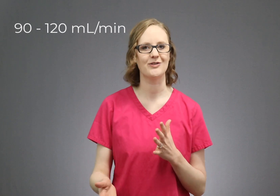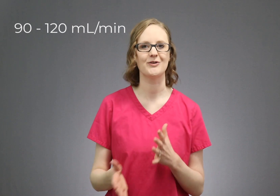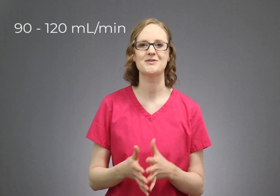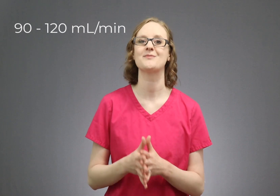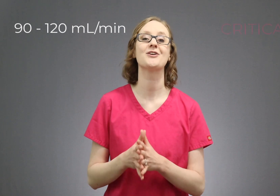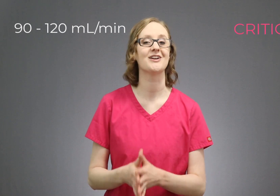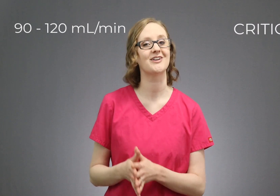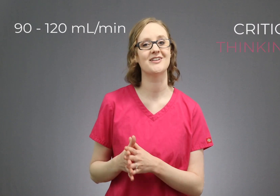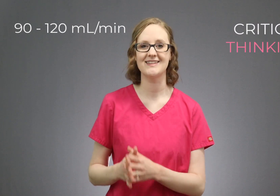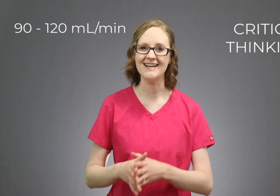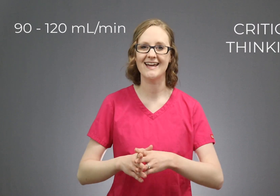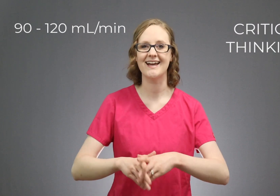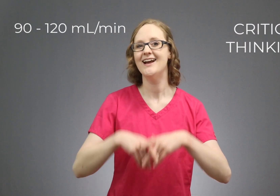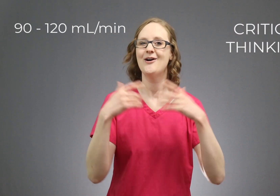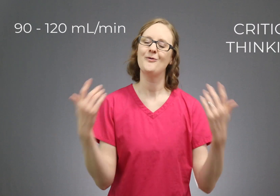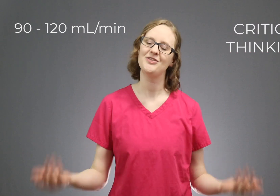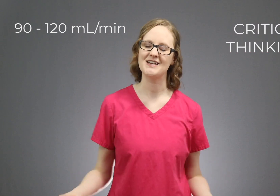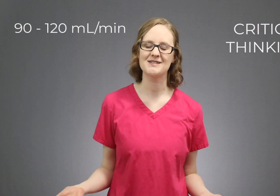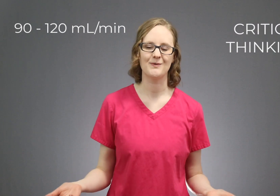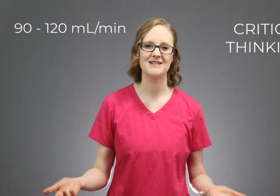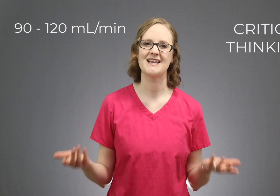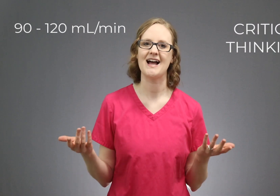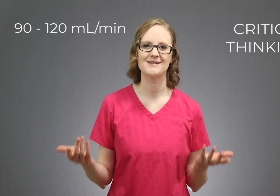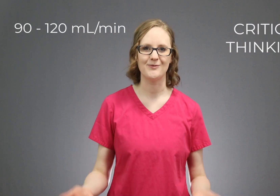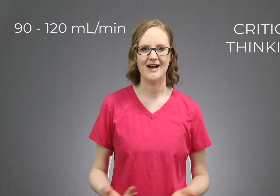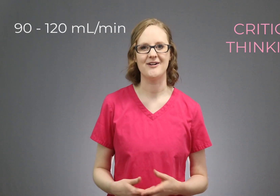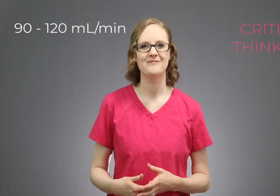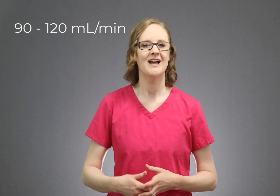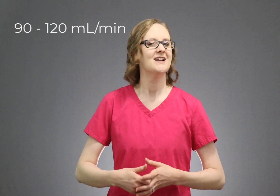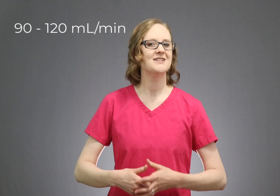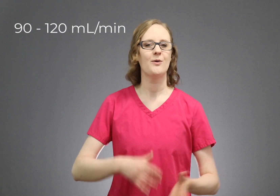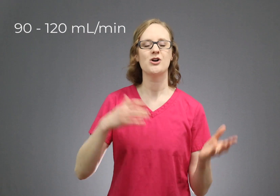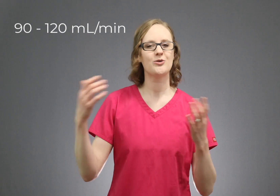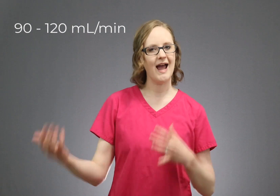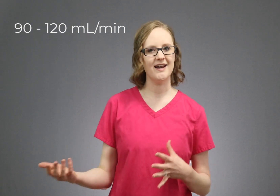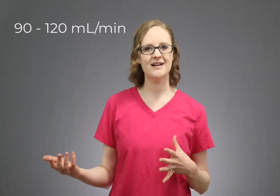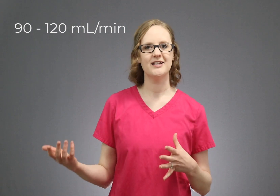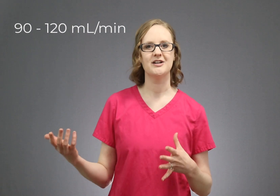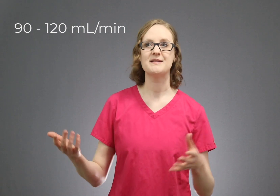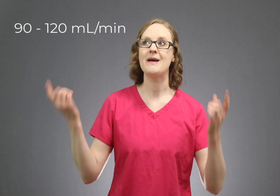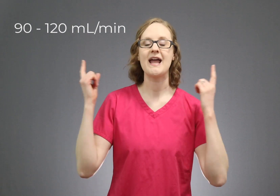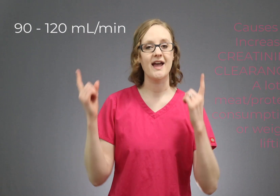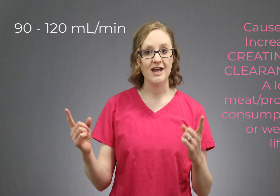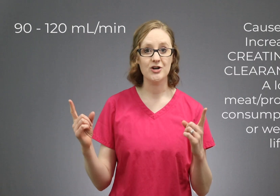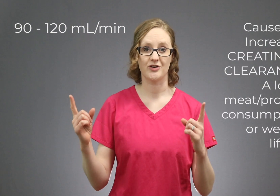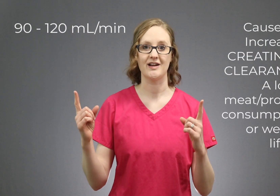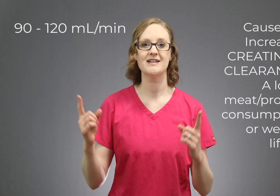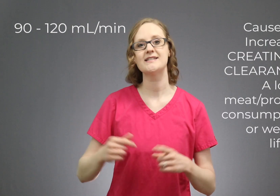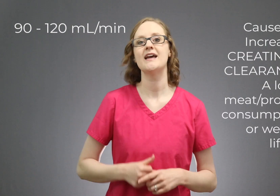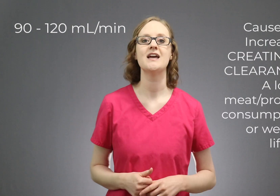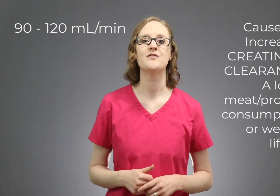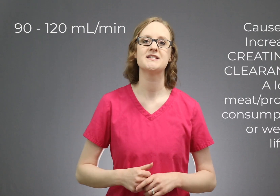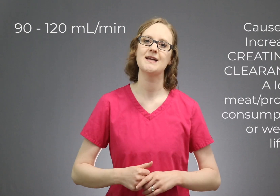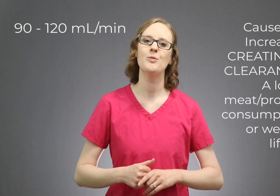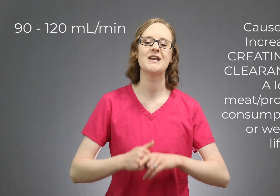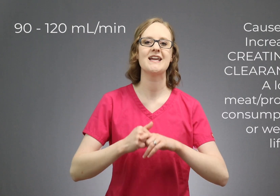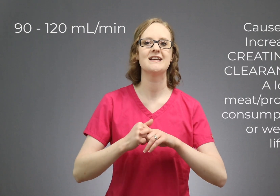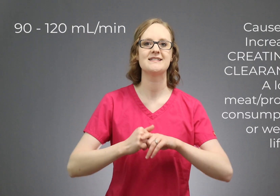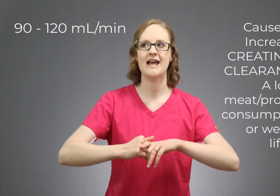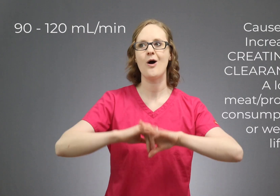through some critical thinking with these ones as well. So, creatinine clearance may increase if someone eats a